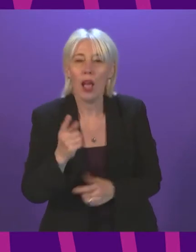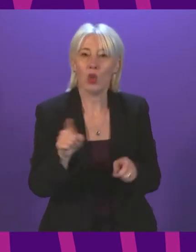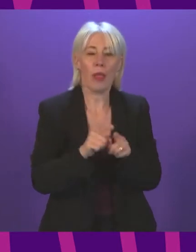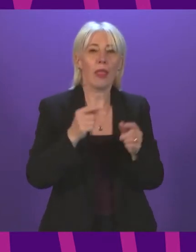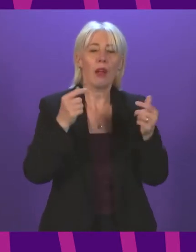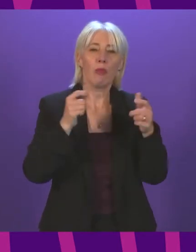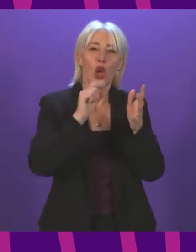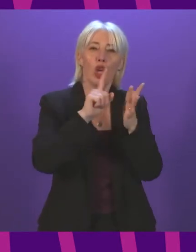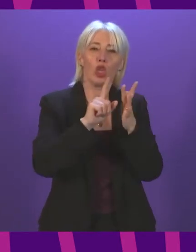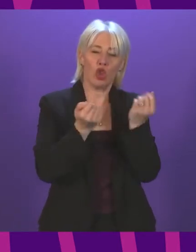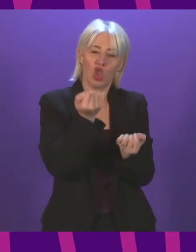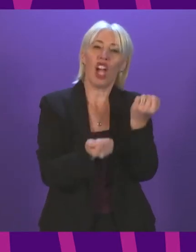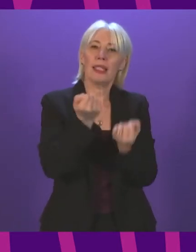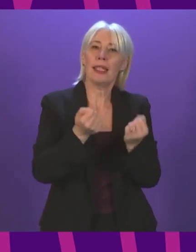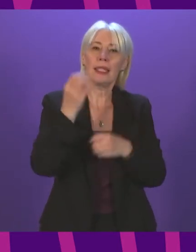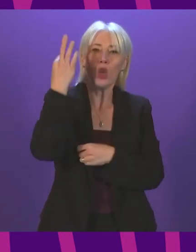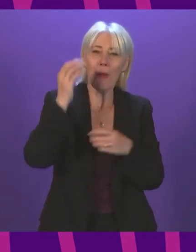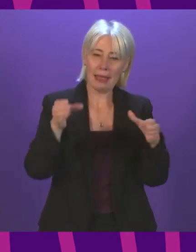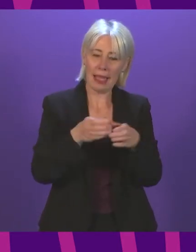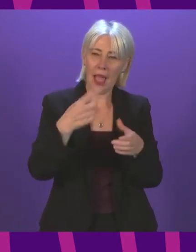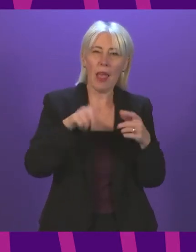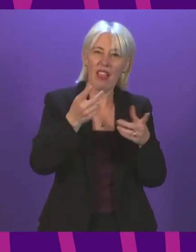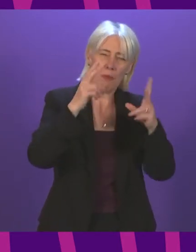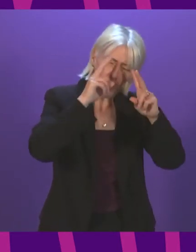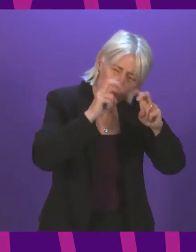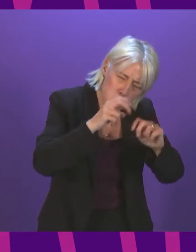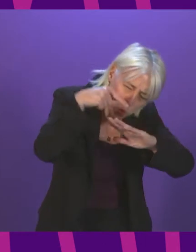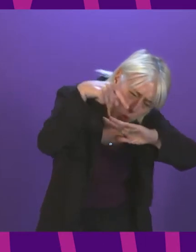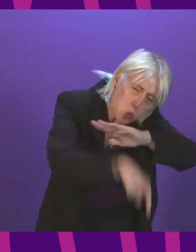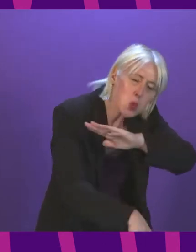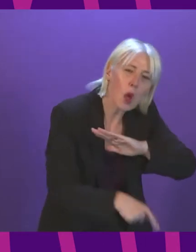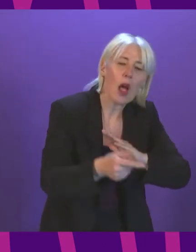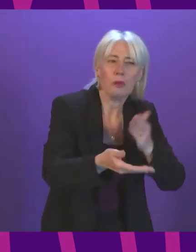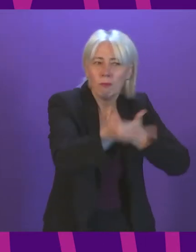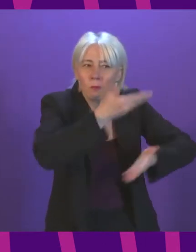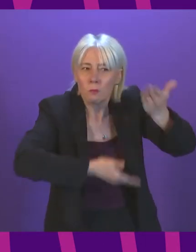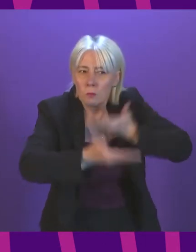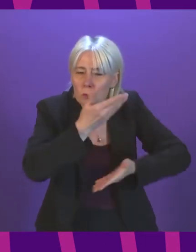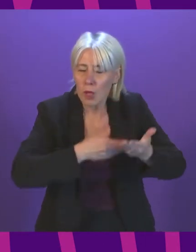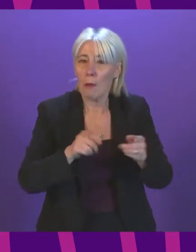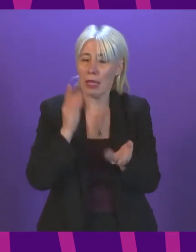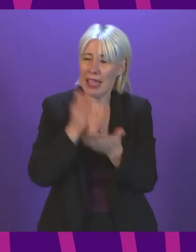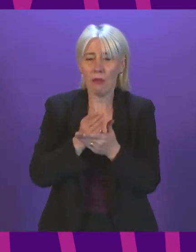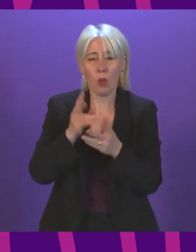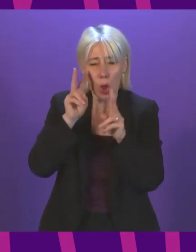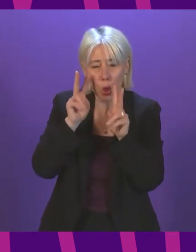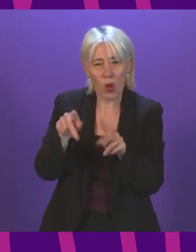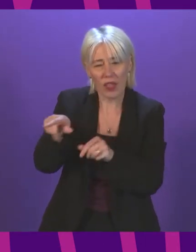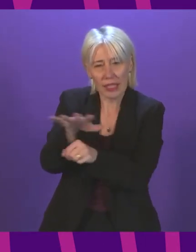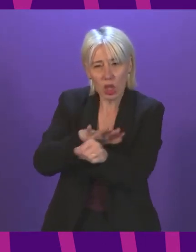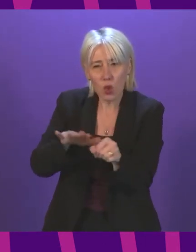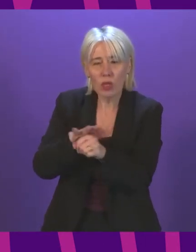to what the Justice Committee, who have examined these issues in depth, have to say as well. But we will continue to look at this seriously. As we know the